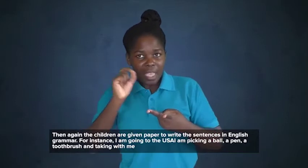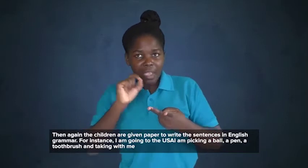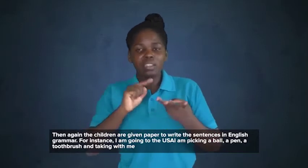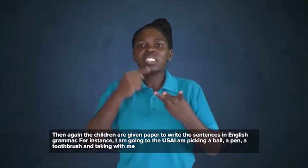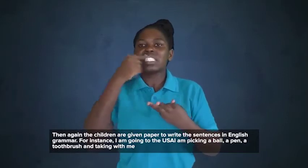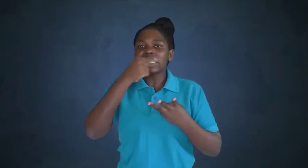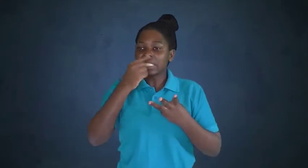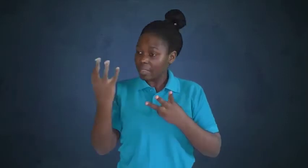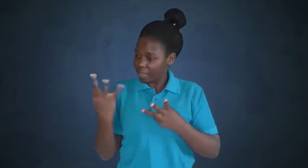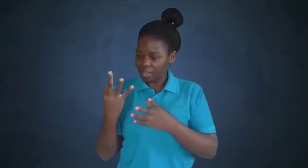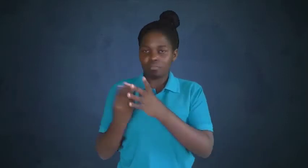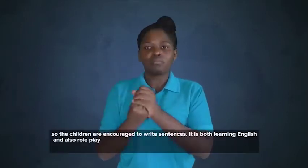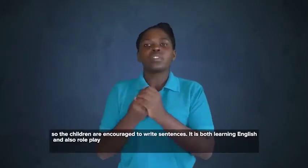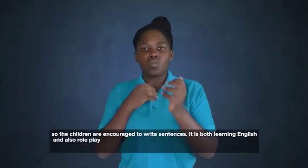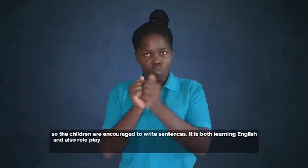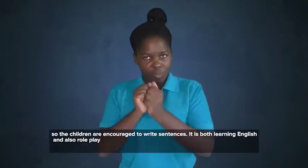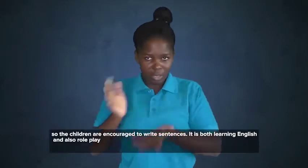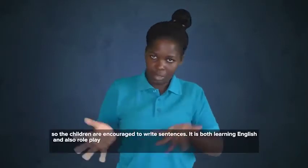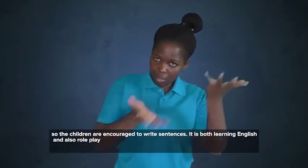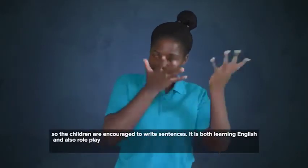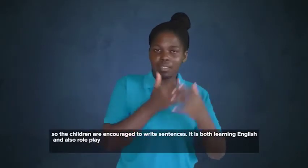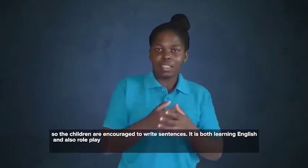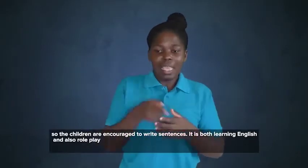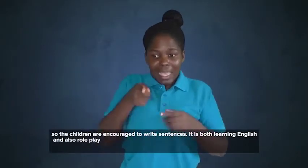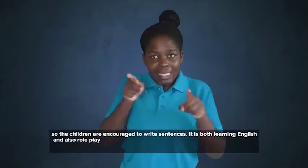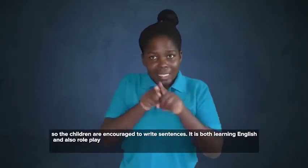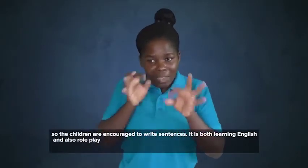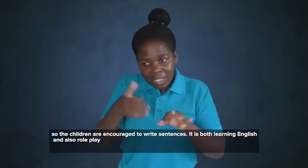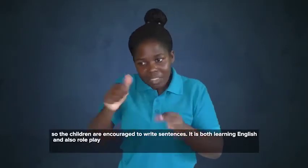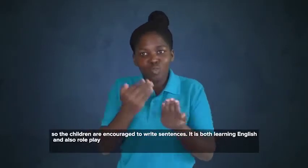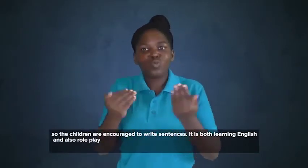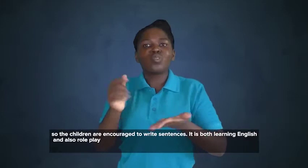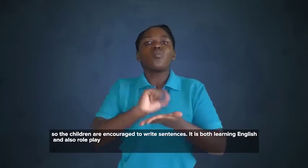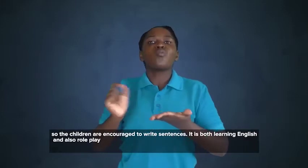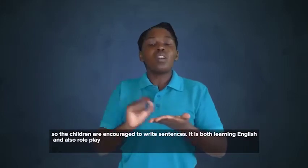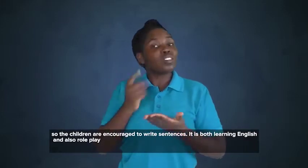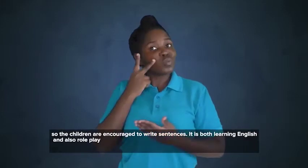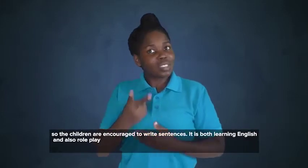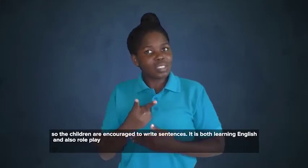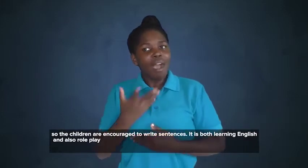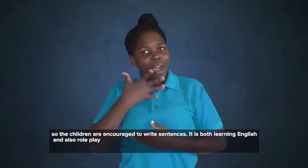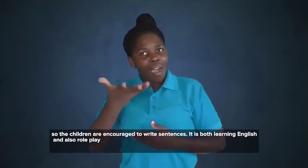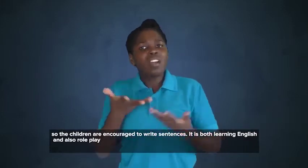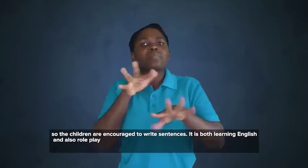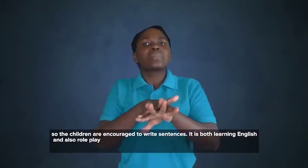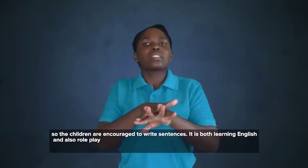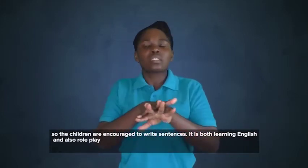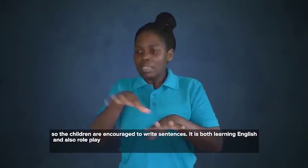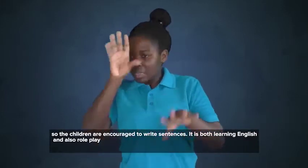me. So the children are encouraged to write those sentences. So it is both learning English and